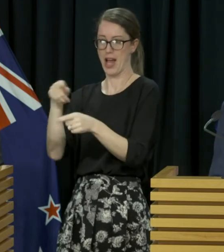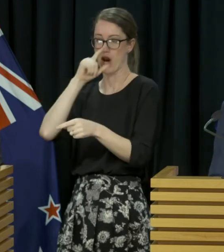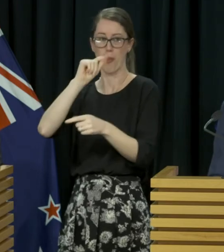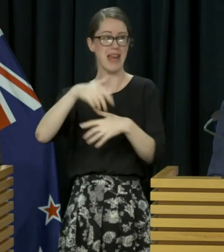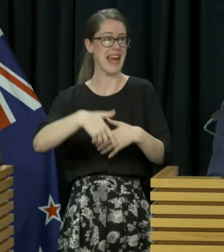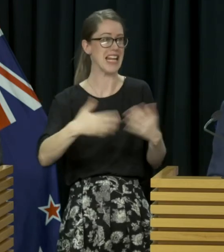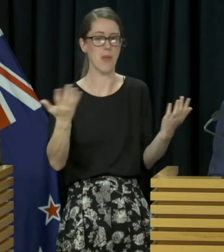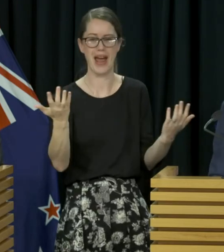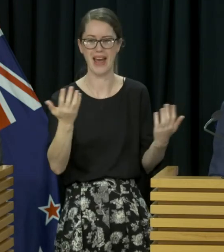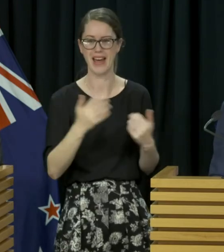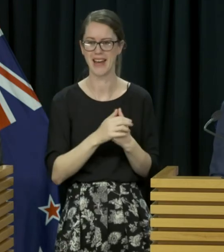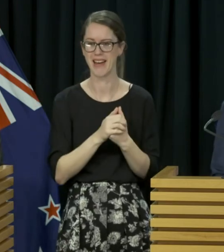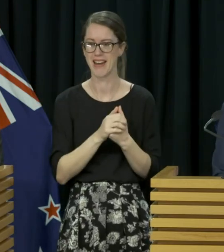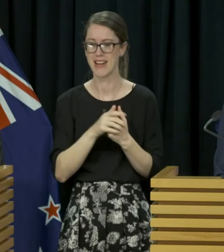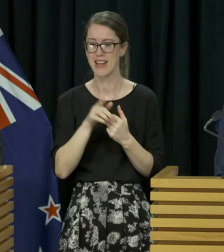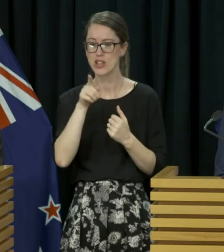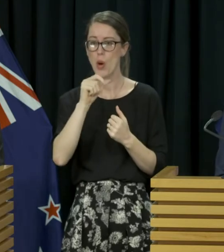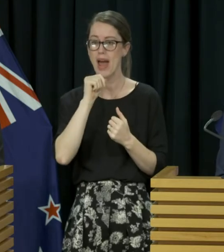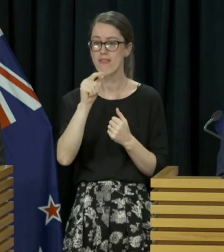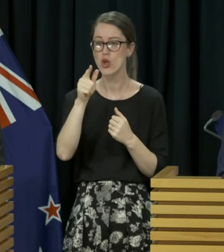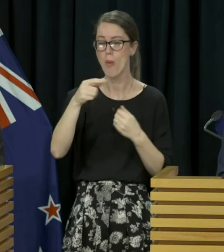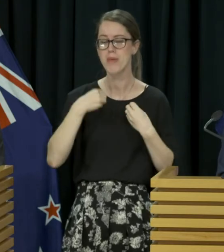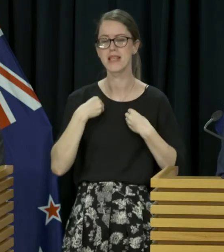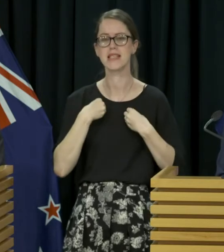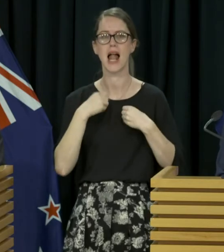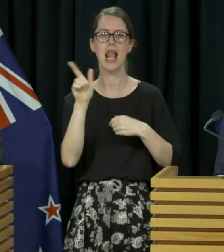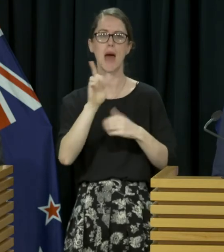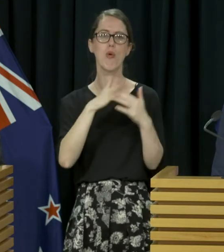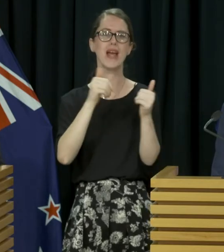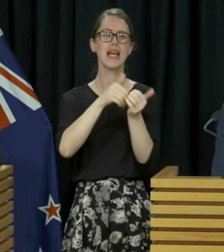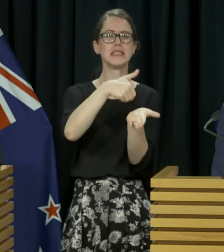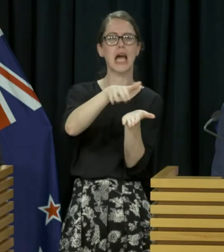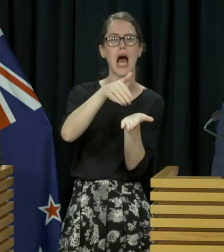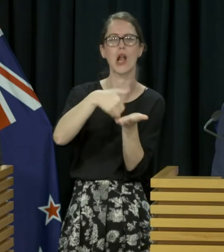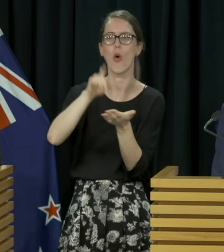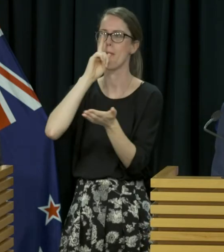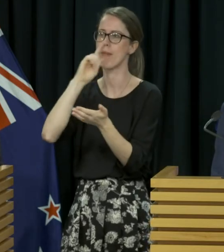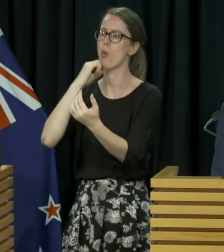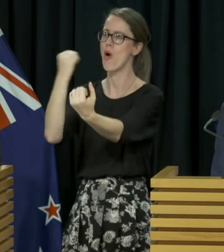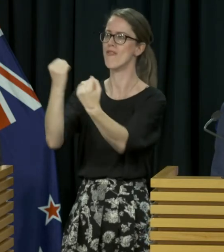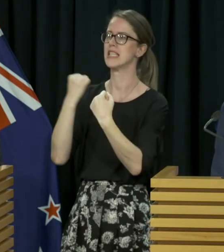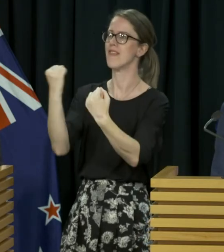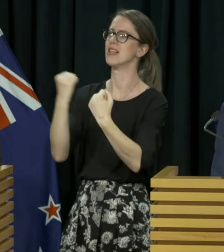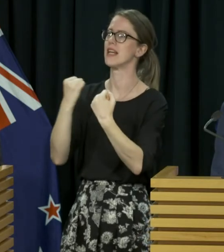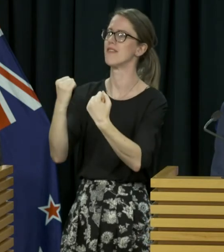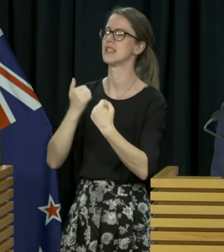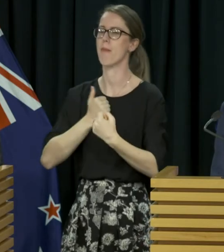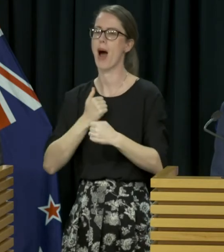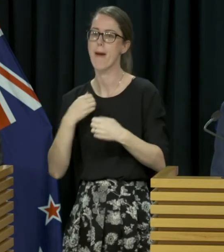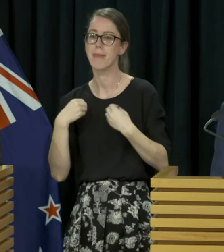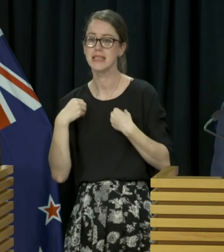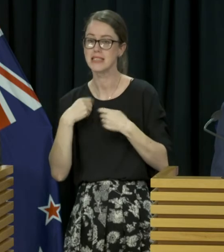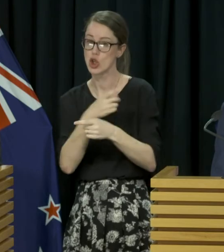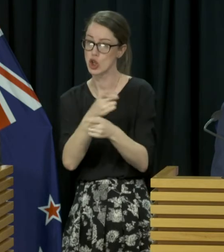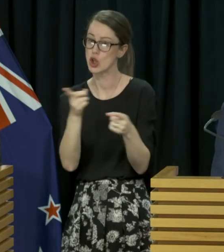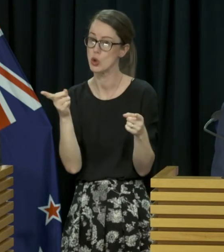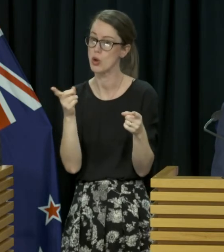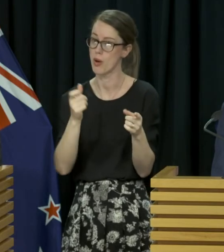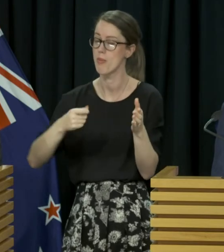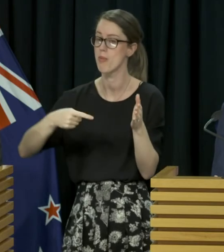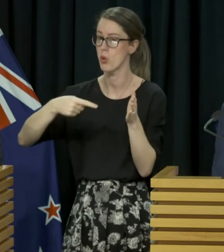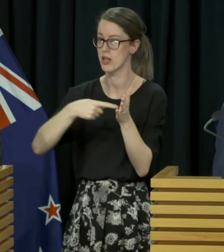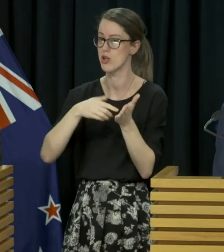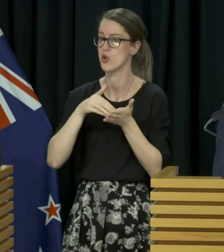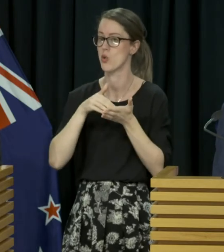whether businesses are planning a labour weekend sale or expecting local tourists over the holiday weekend, you all have a role to